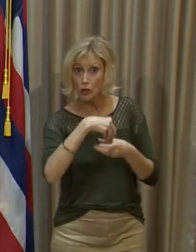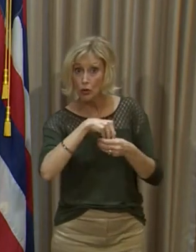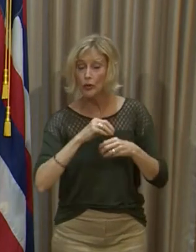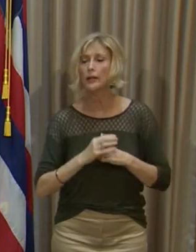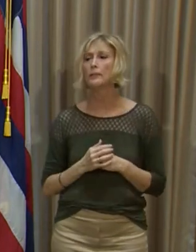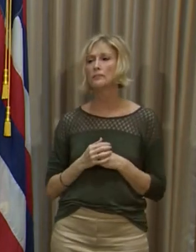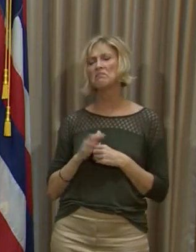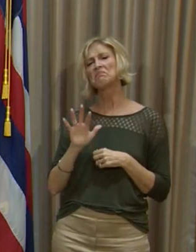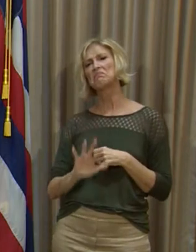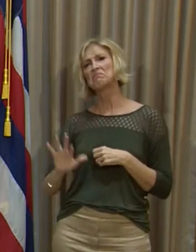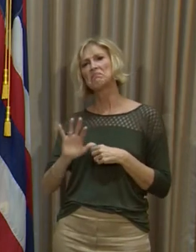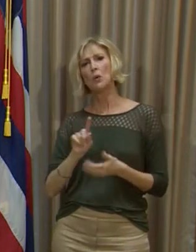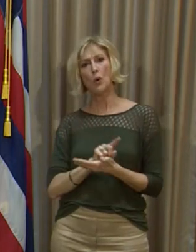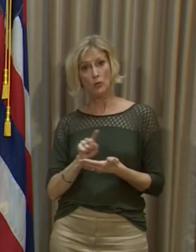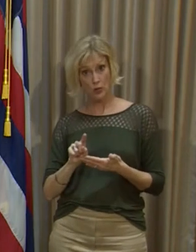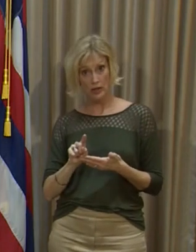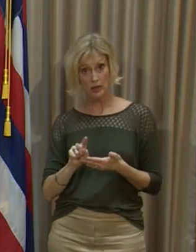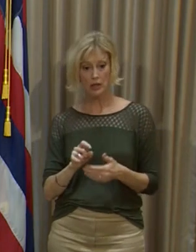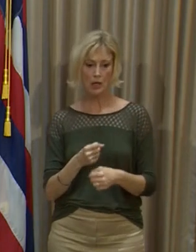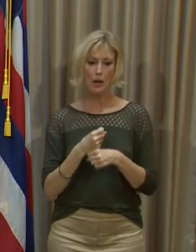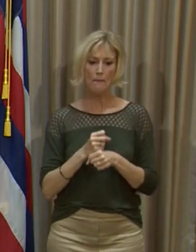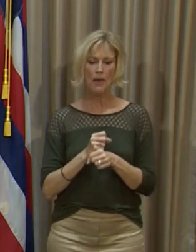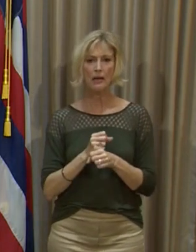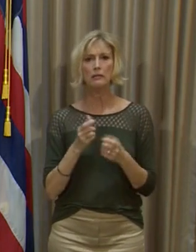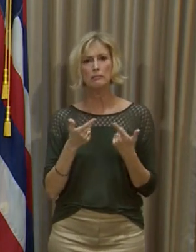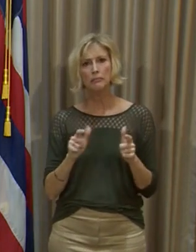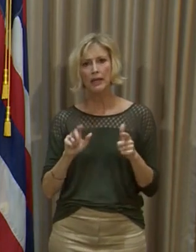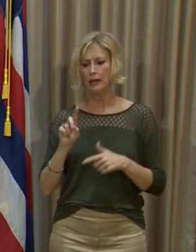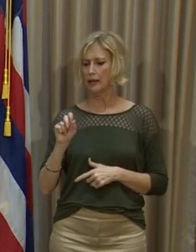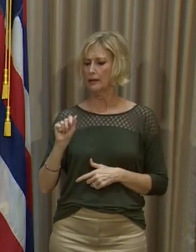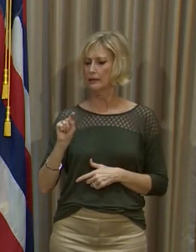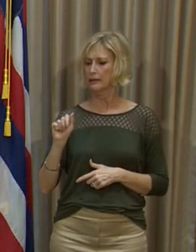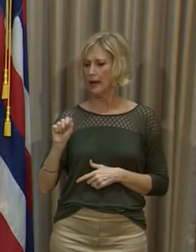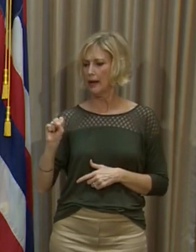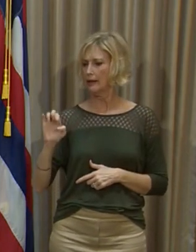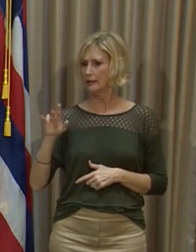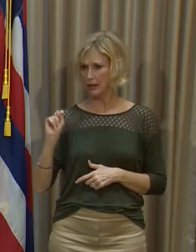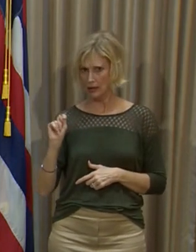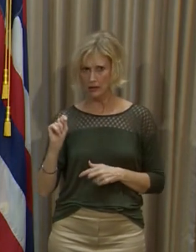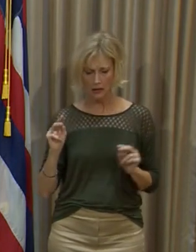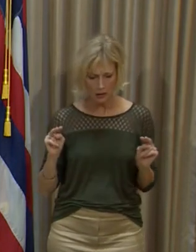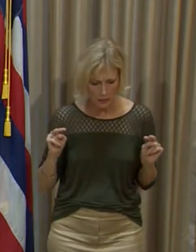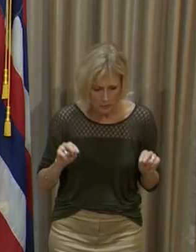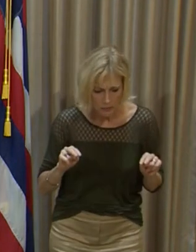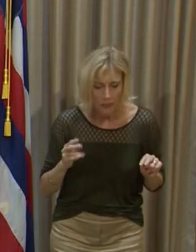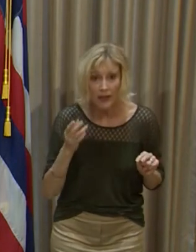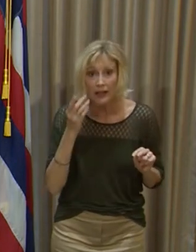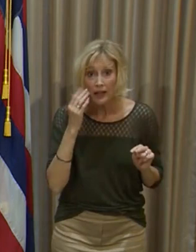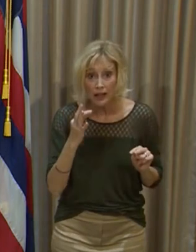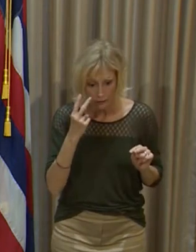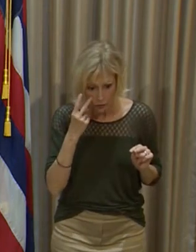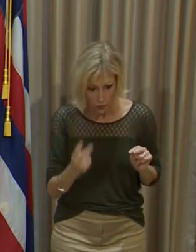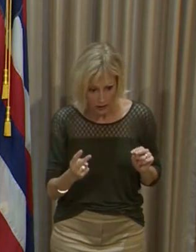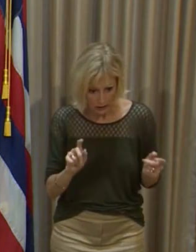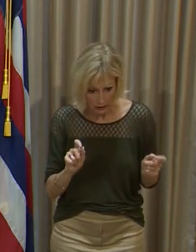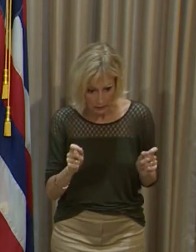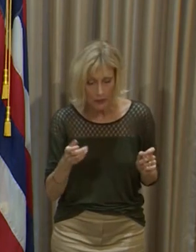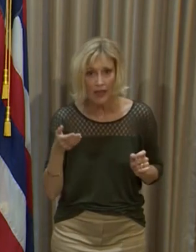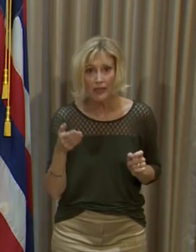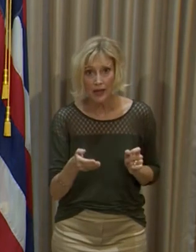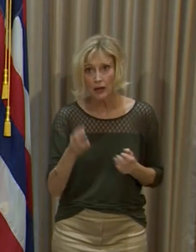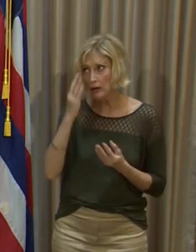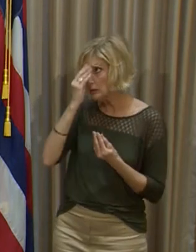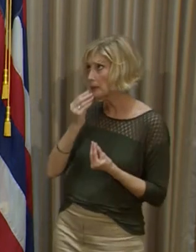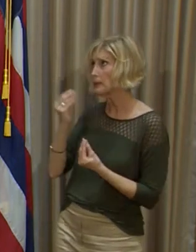mentioned, it takes about a week, and we create a large data set. We report when variants are present to DOC-D, State